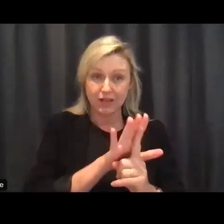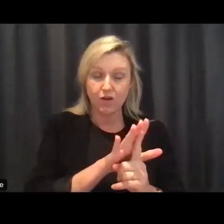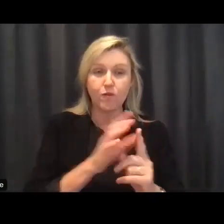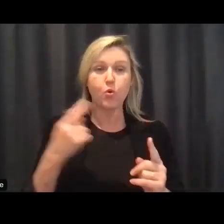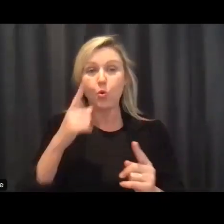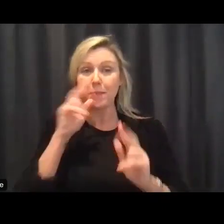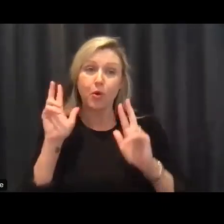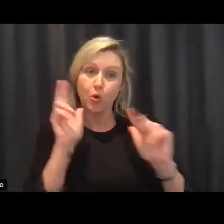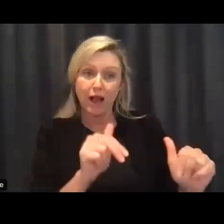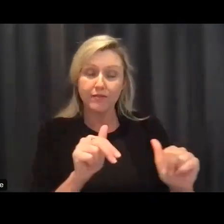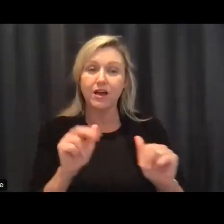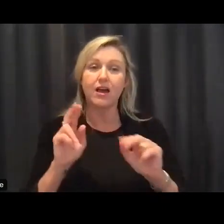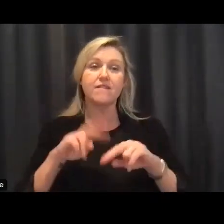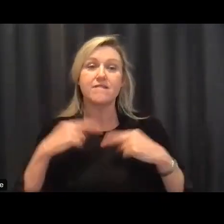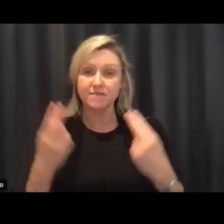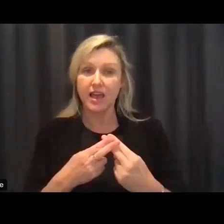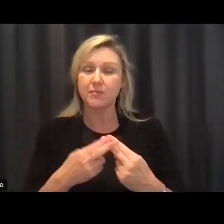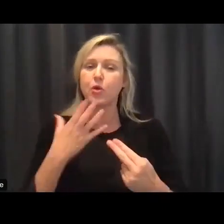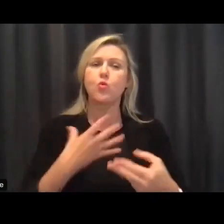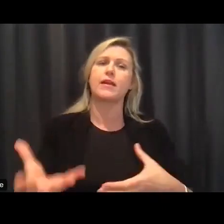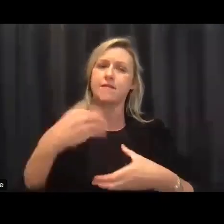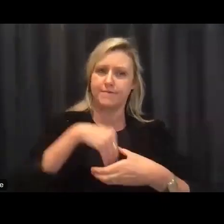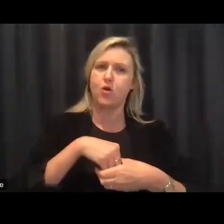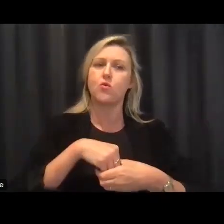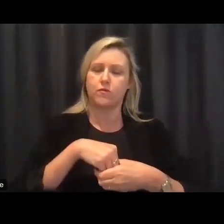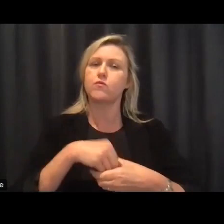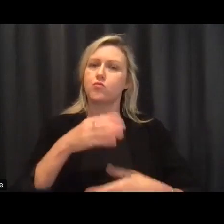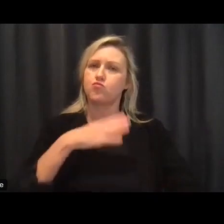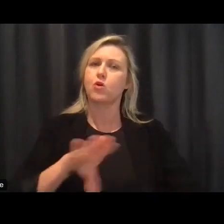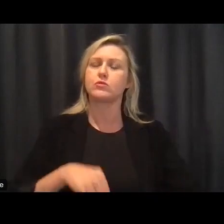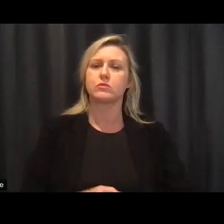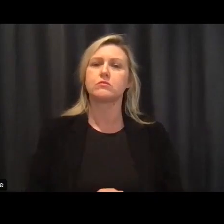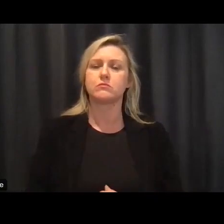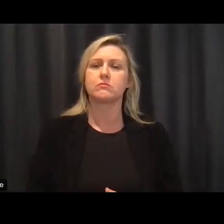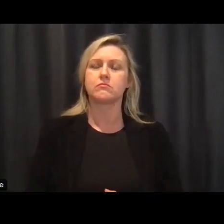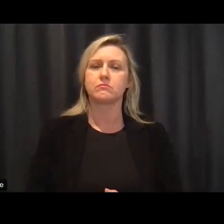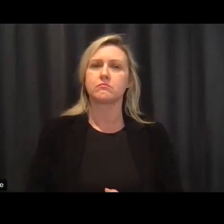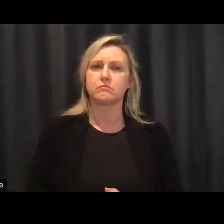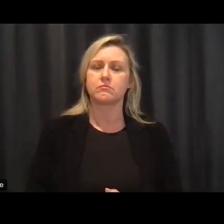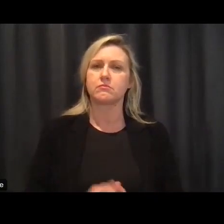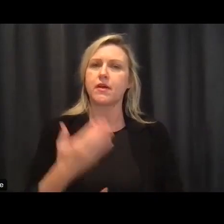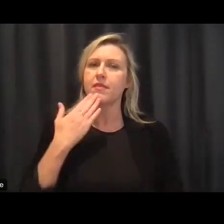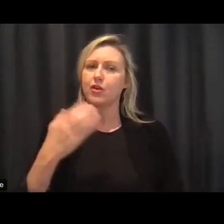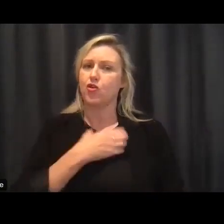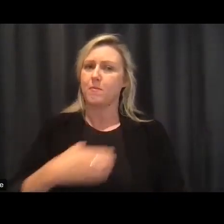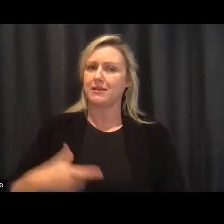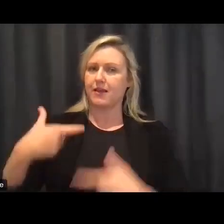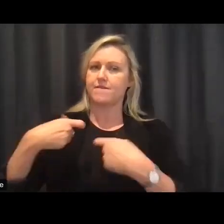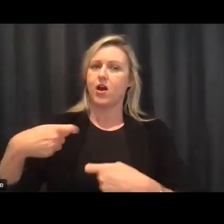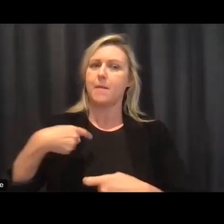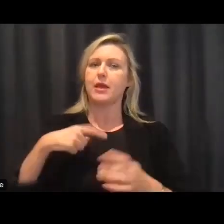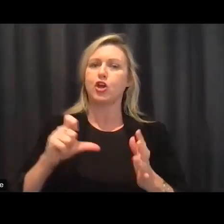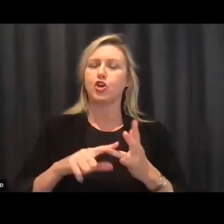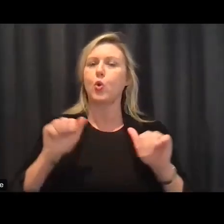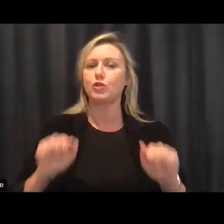review um so i do feel really honored that the minister has asked me to co-chair this review um